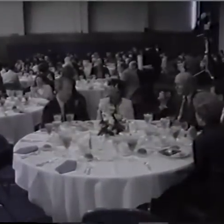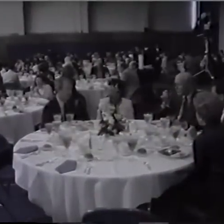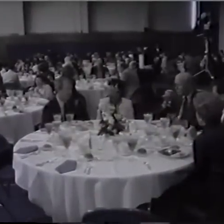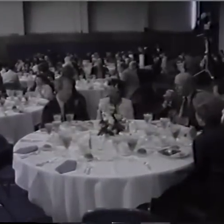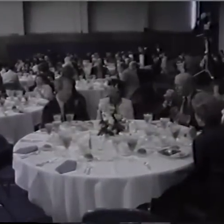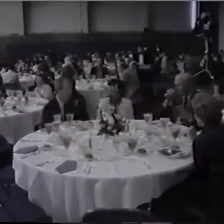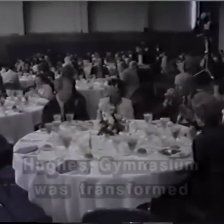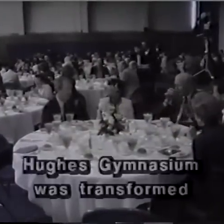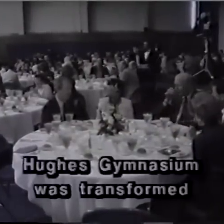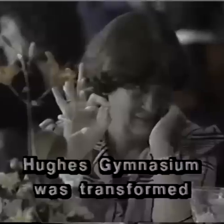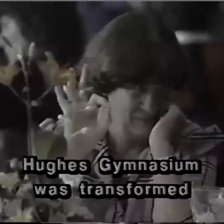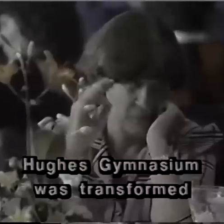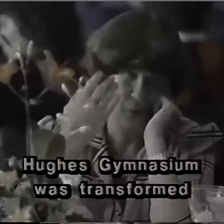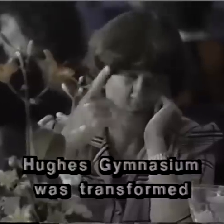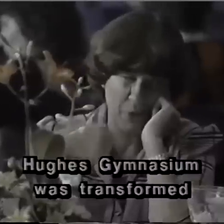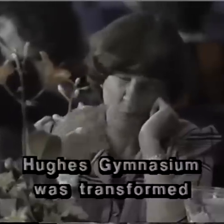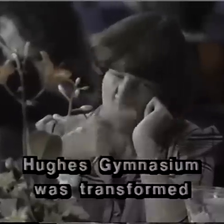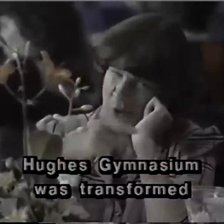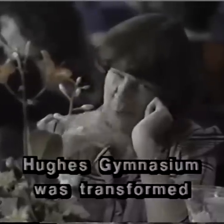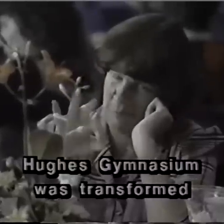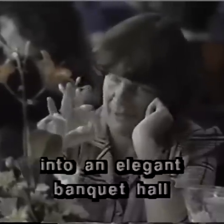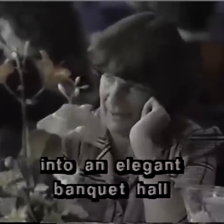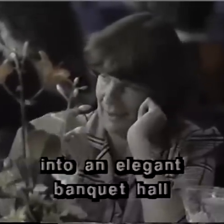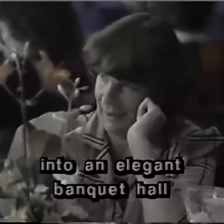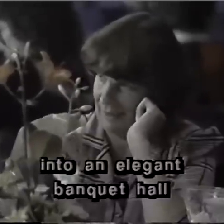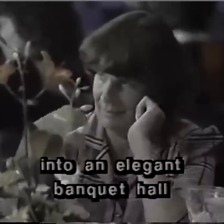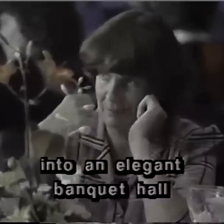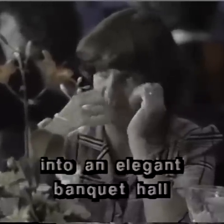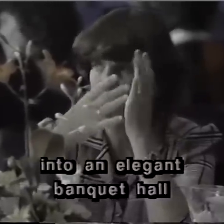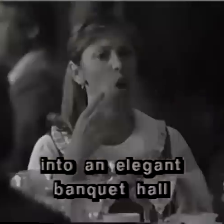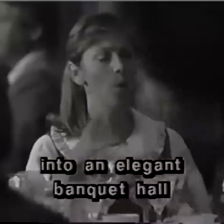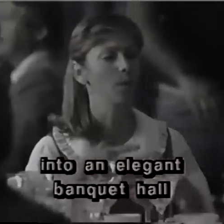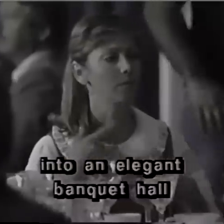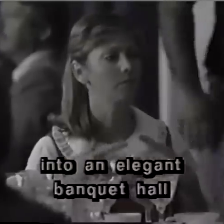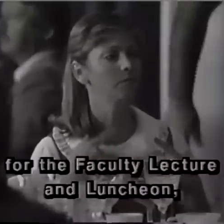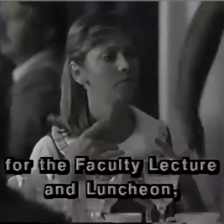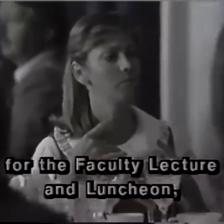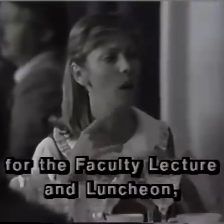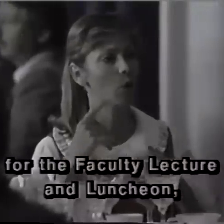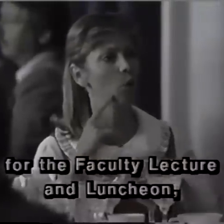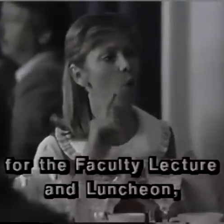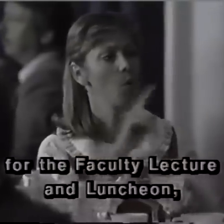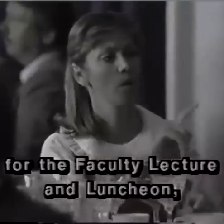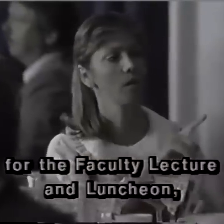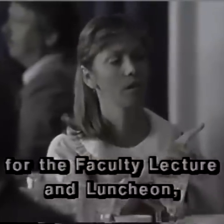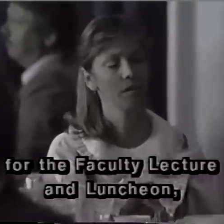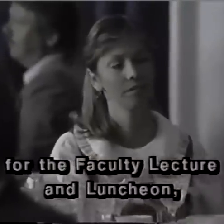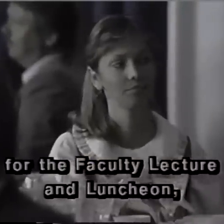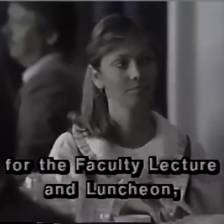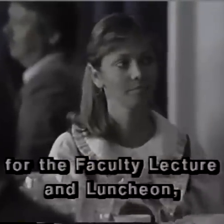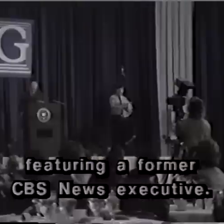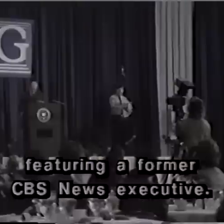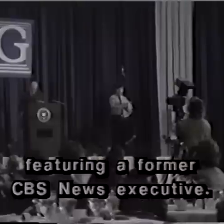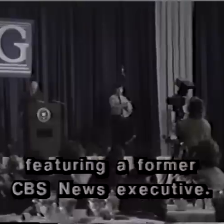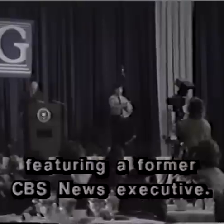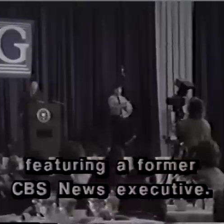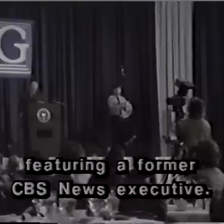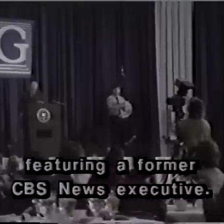Hughes' gymnasium was transformed into an elegant banquet hall for the faculty lecture and luncheon, featuring a former CBS